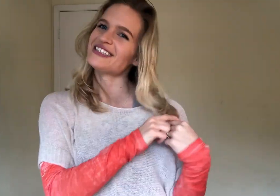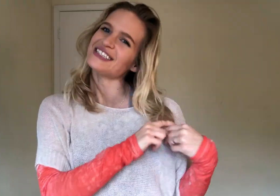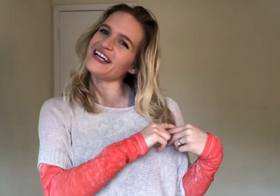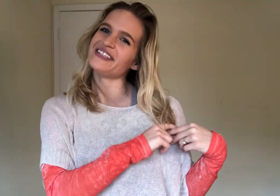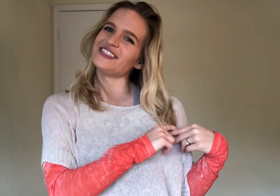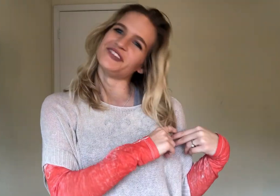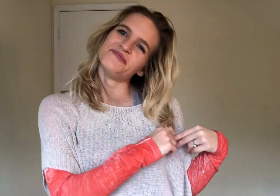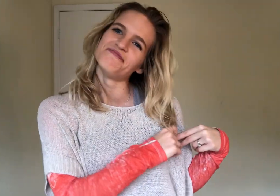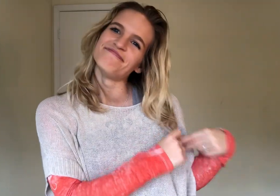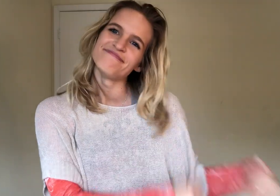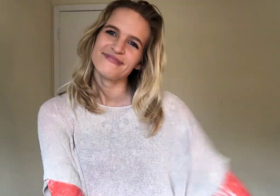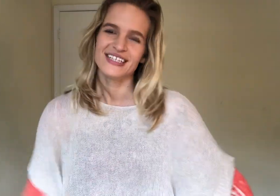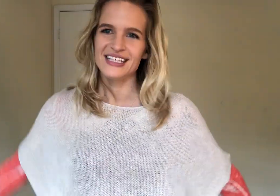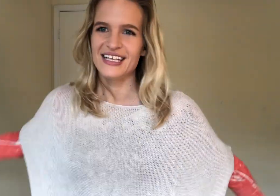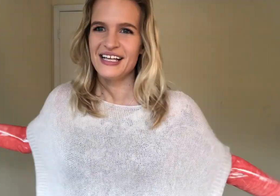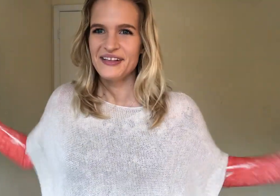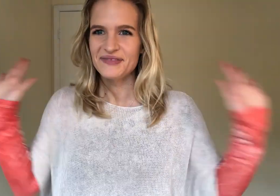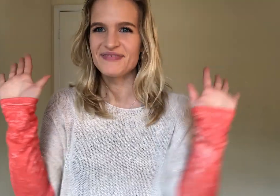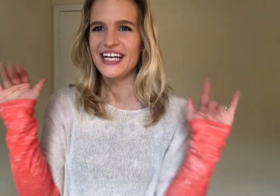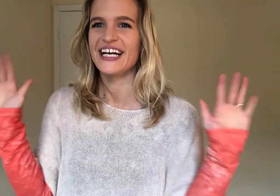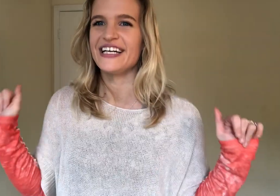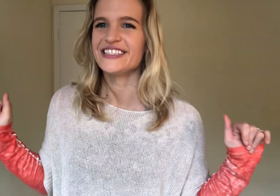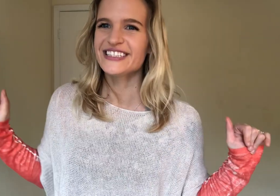and sign it to you. Bye guys.